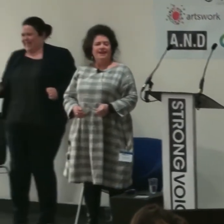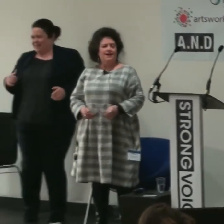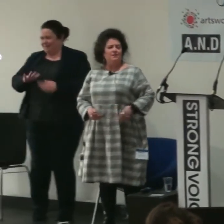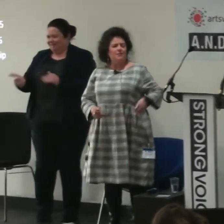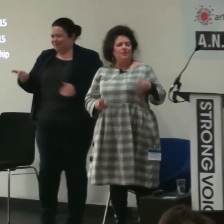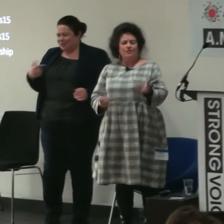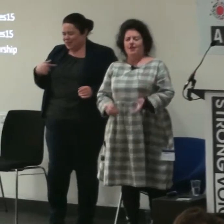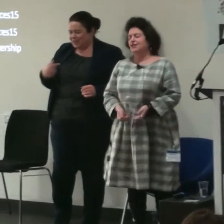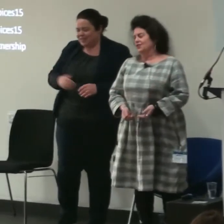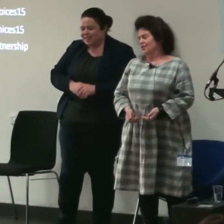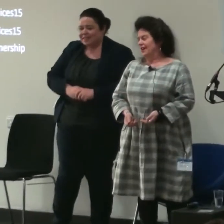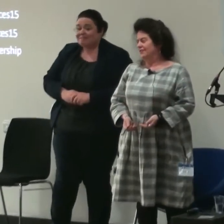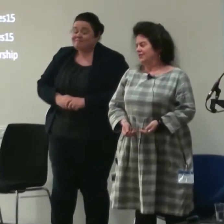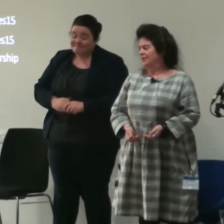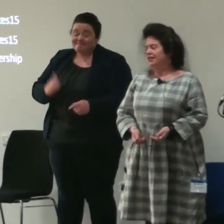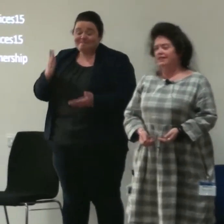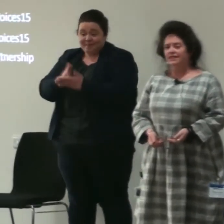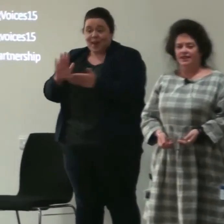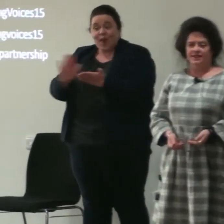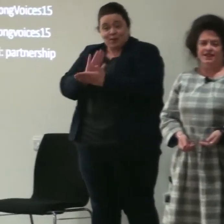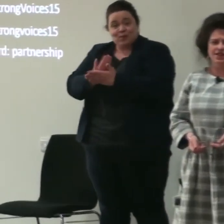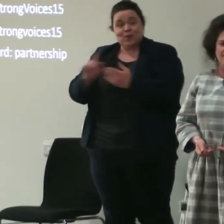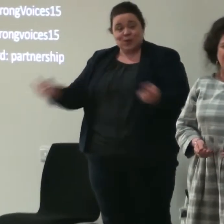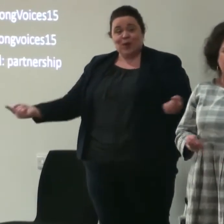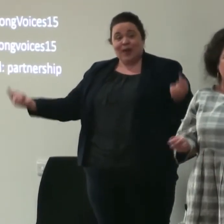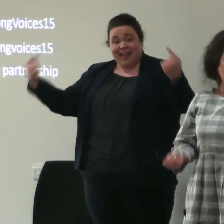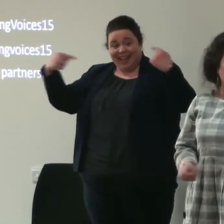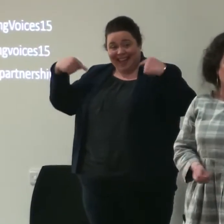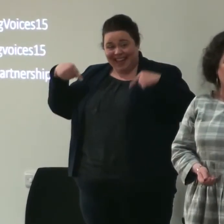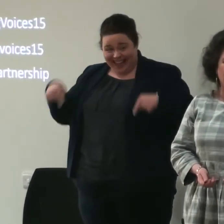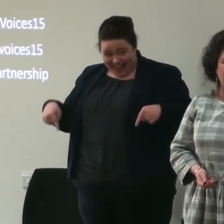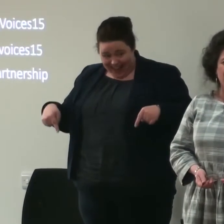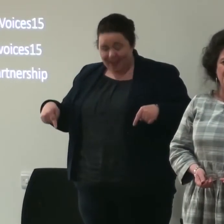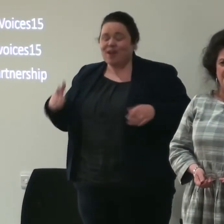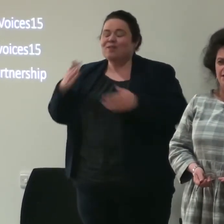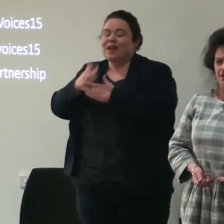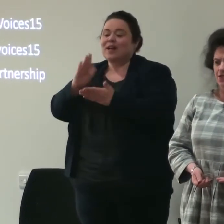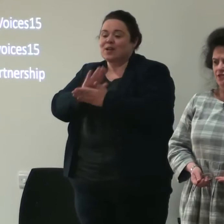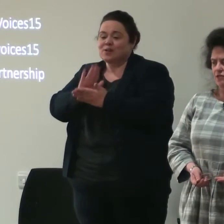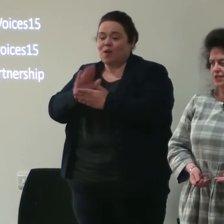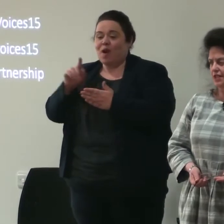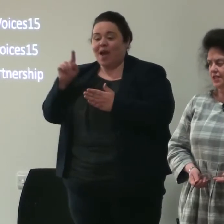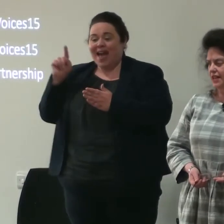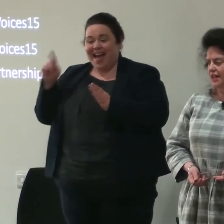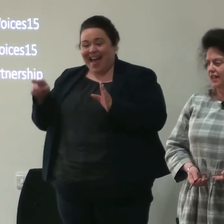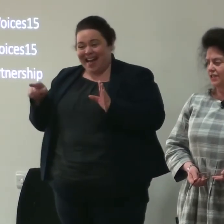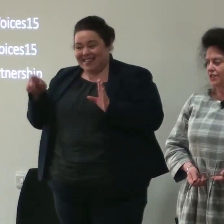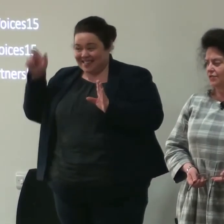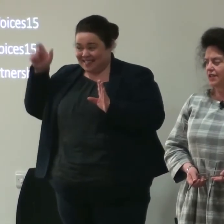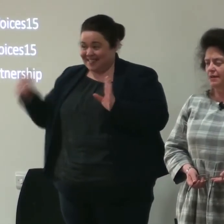um we've really enjoyed having you here at the sage gateshead and we've really enjoyed having you as the guest of the strong voices